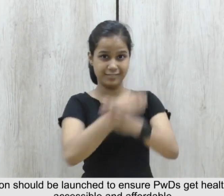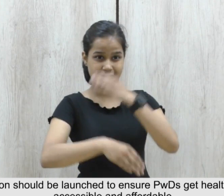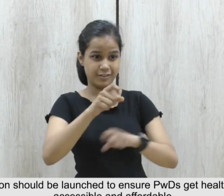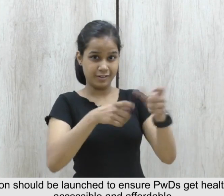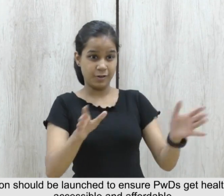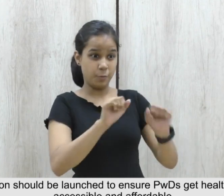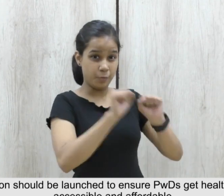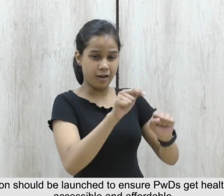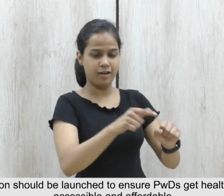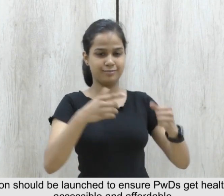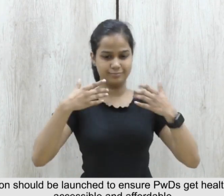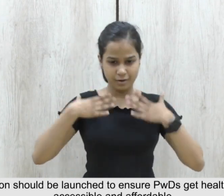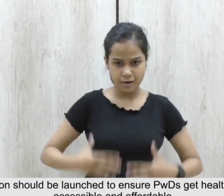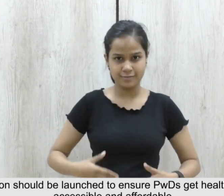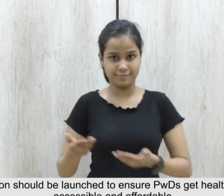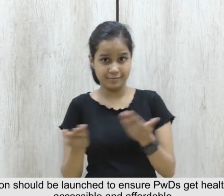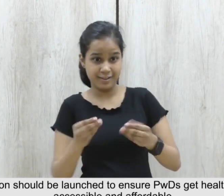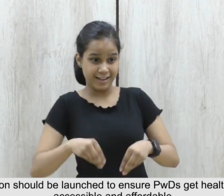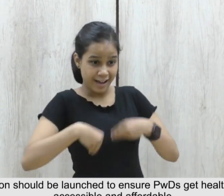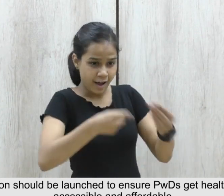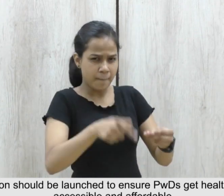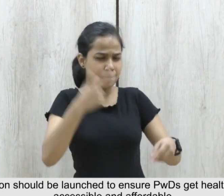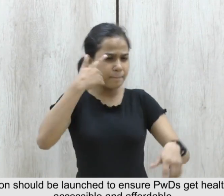PWDs get health services that are accessible and affordable.